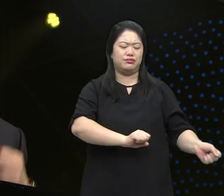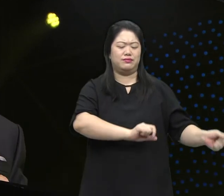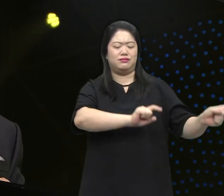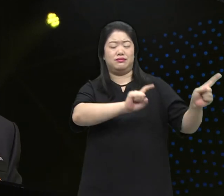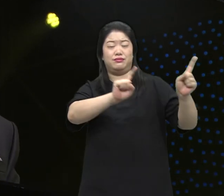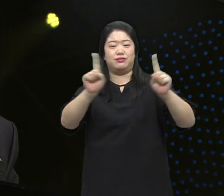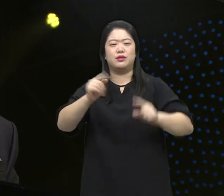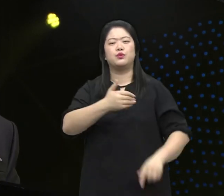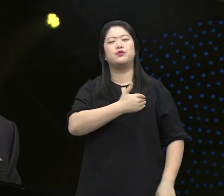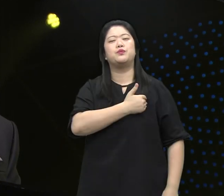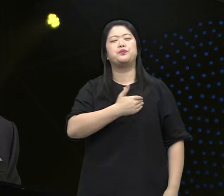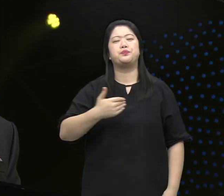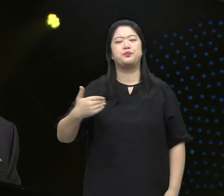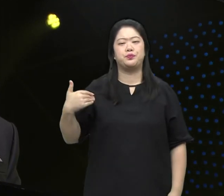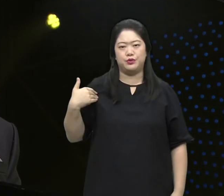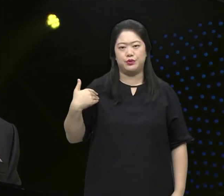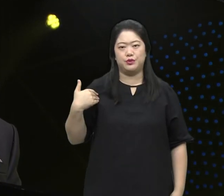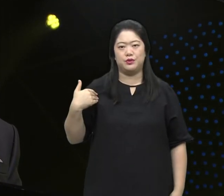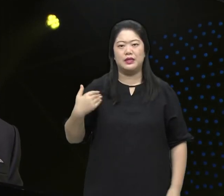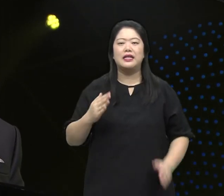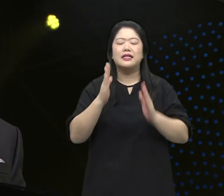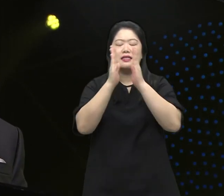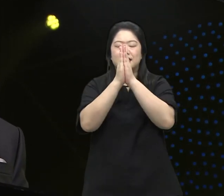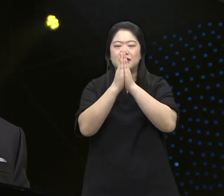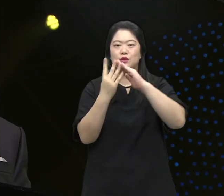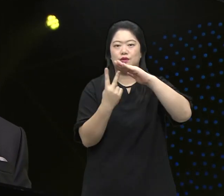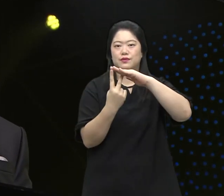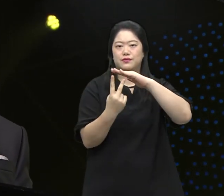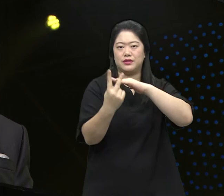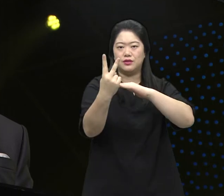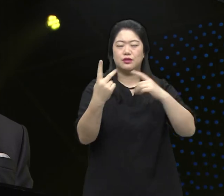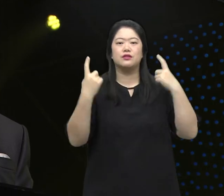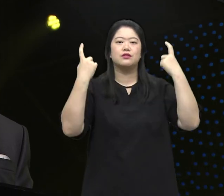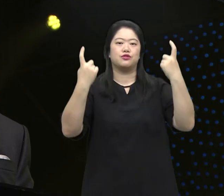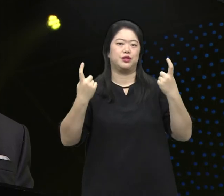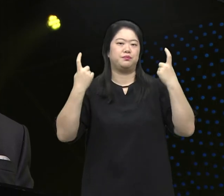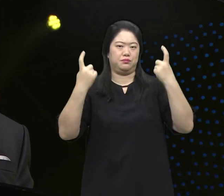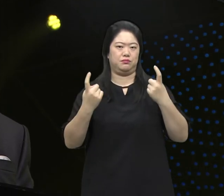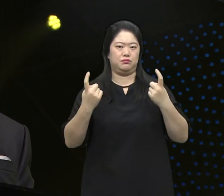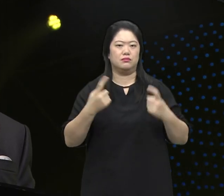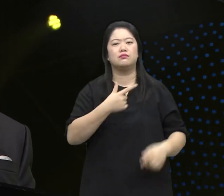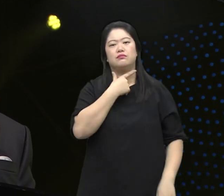I began the prayer vision trip to save the entire world. Later on,